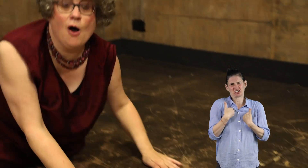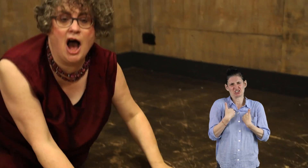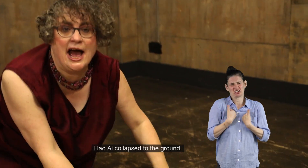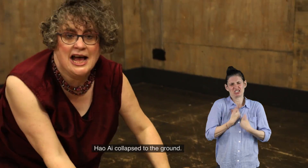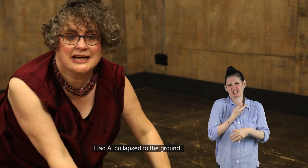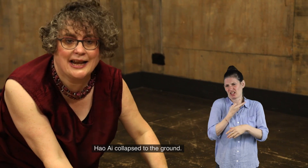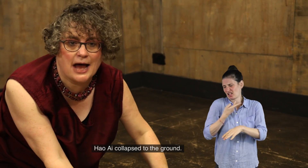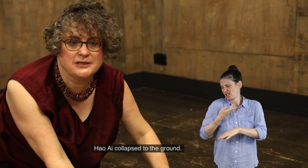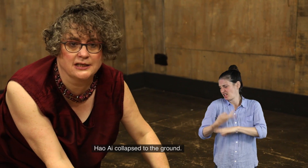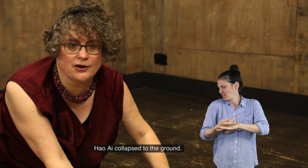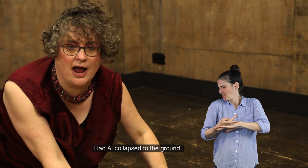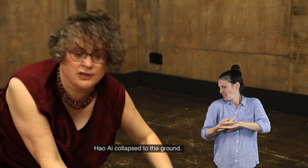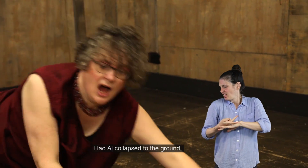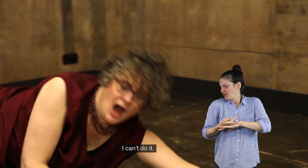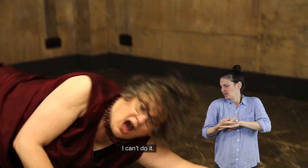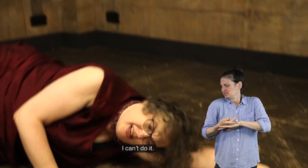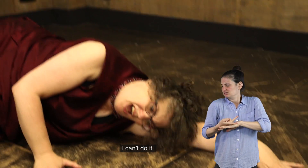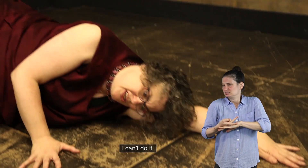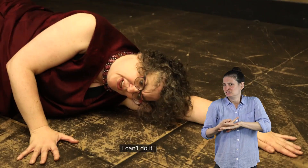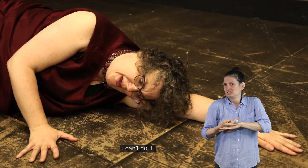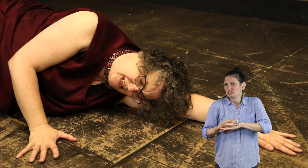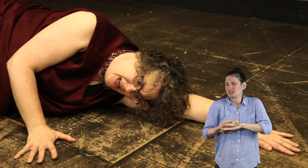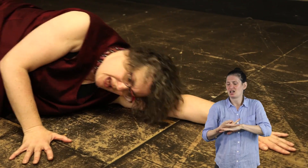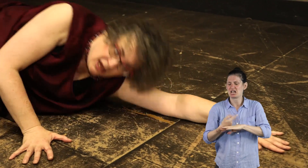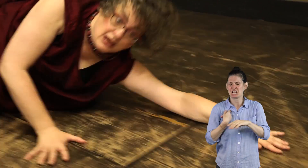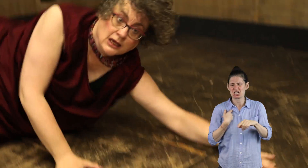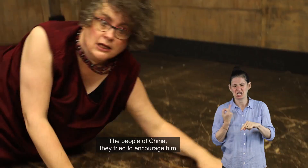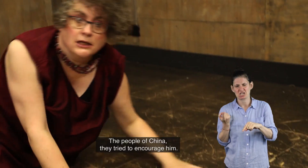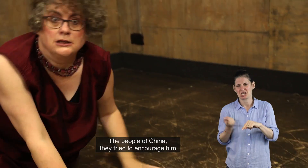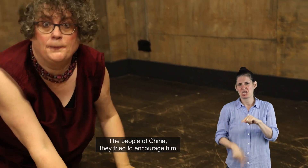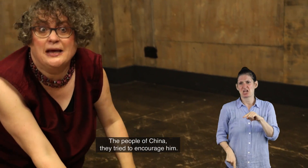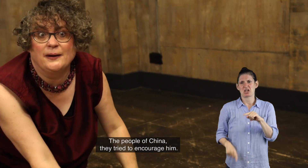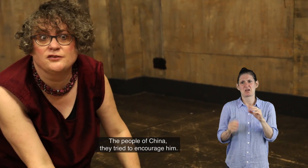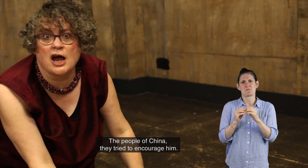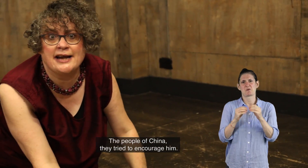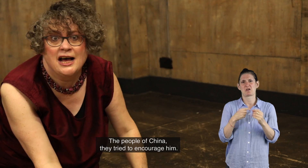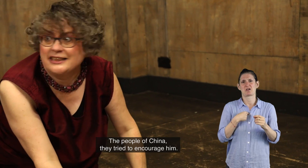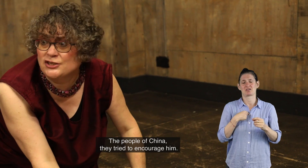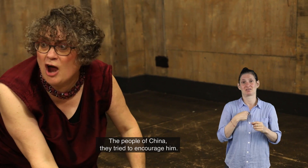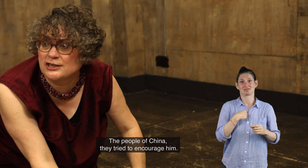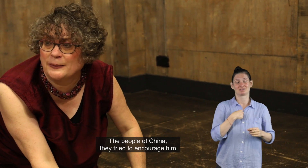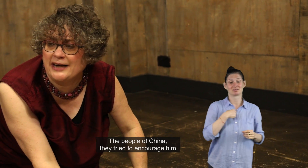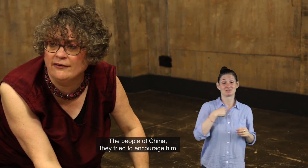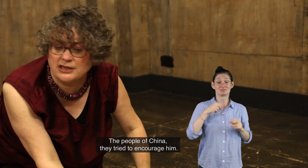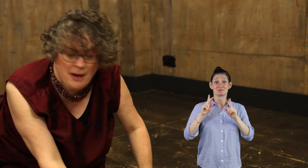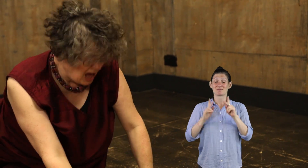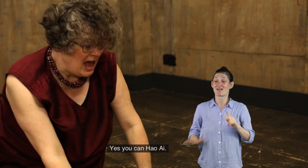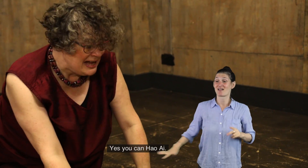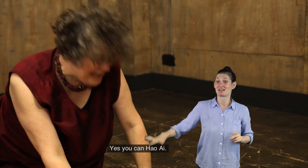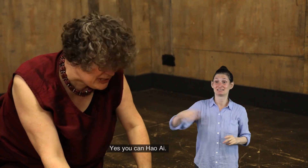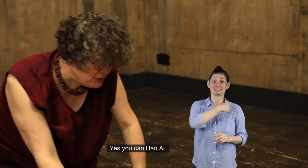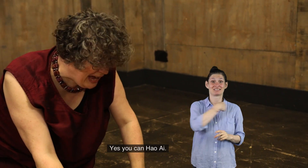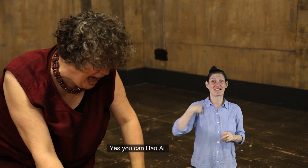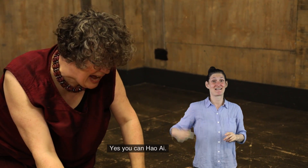How I collapsed to the ground. I can't do it. The people of China, they tried to encourage him.